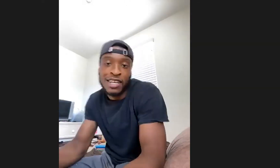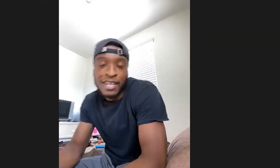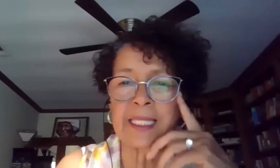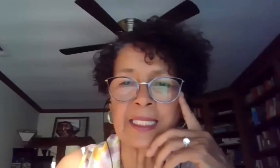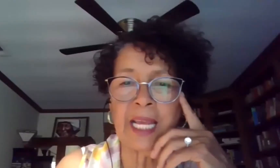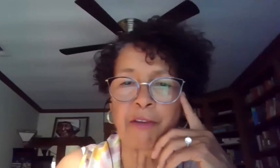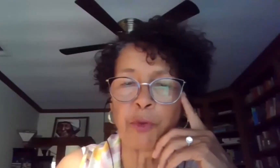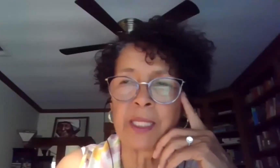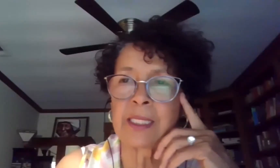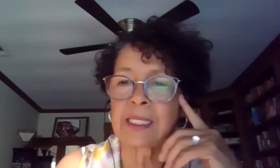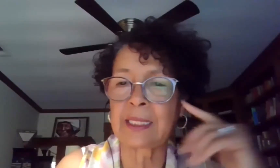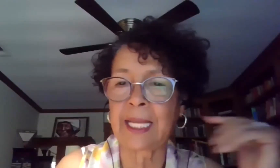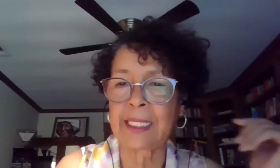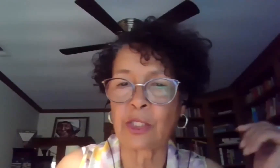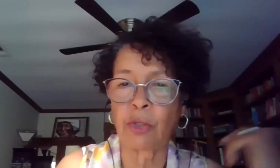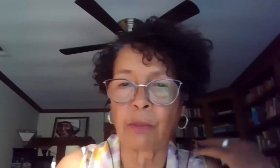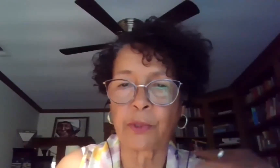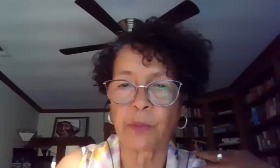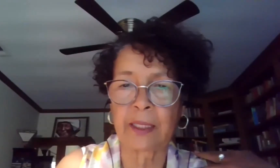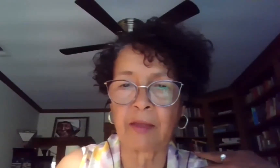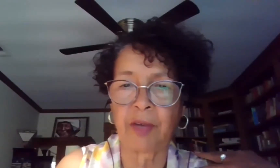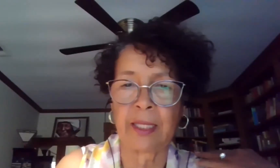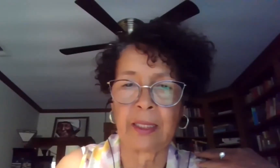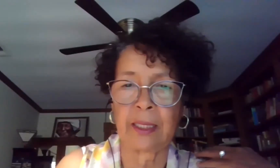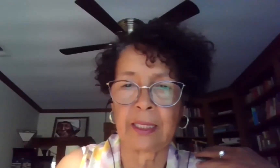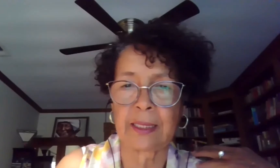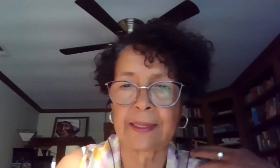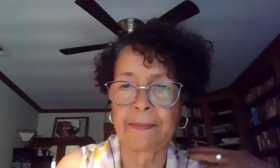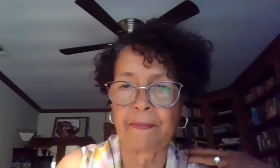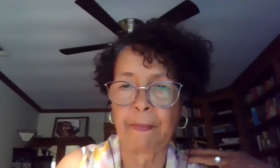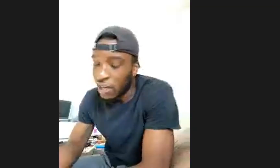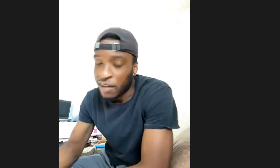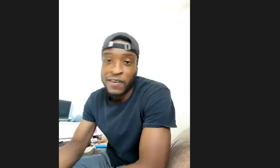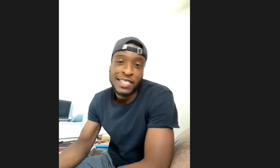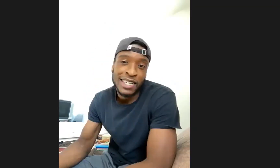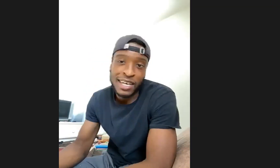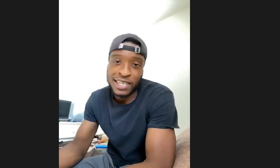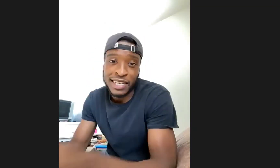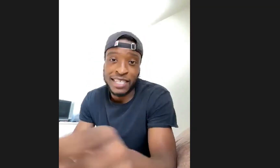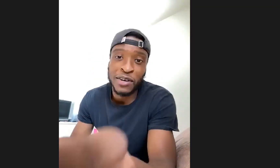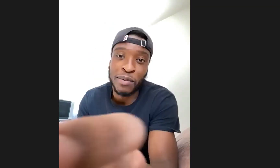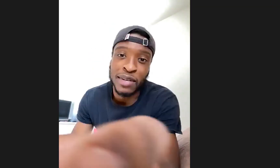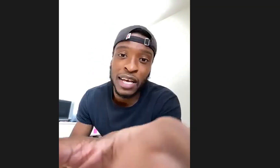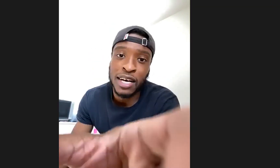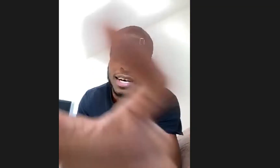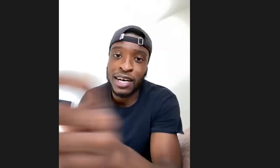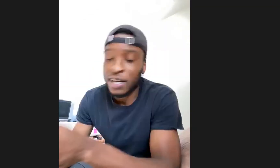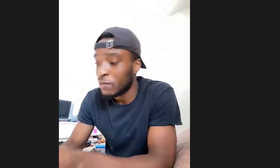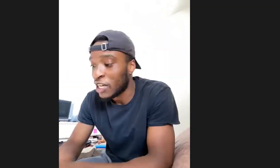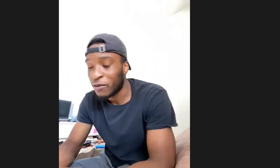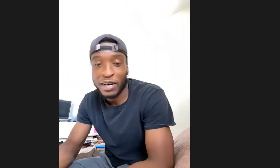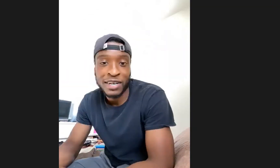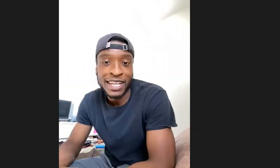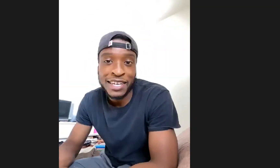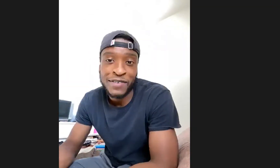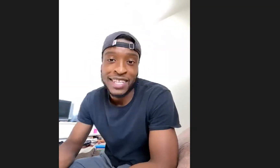please take a few minutes to let us know your perspective on this. Okay, firstly, yeah, sorry I'm late. I was